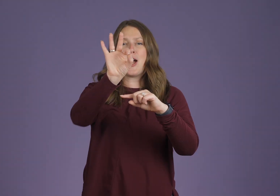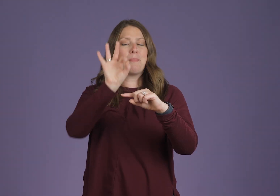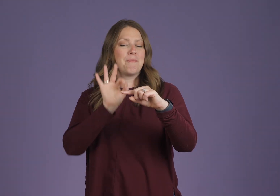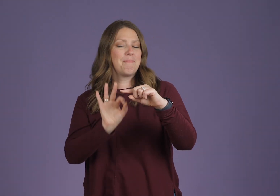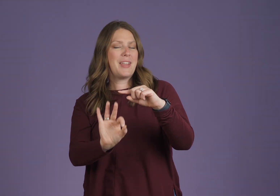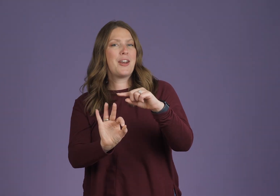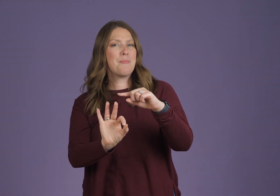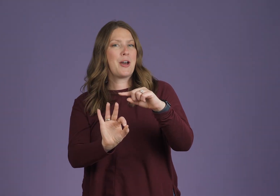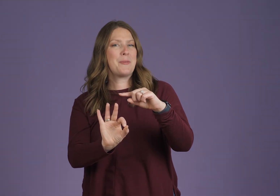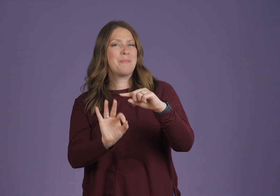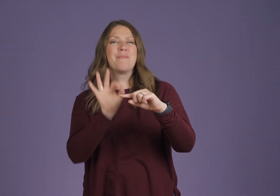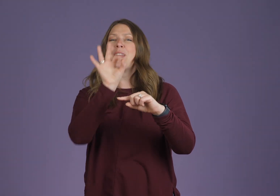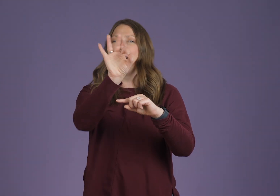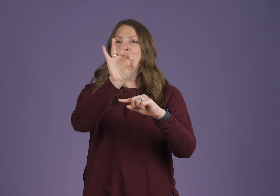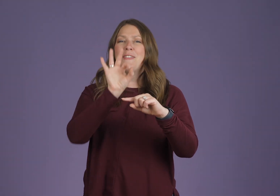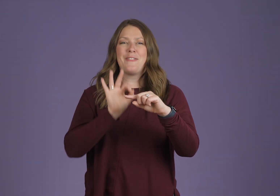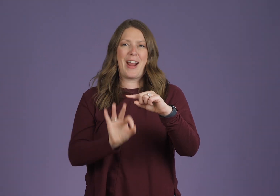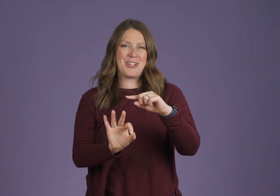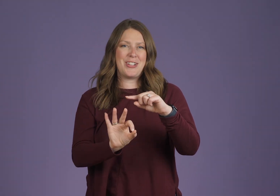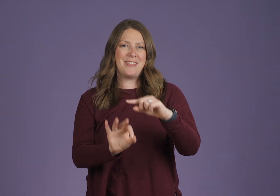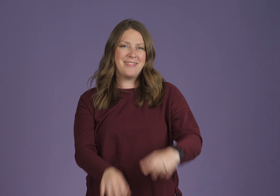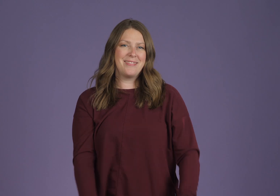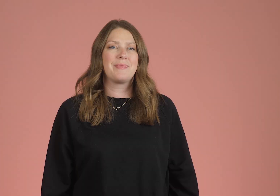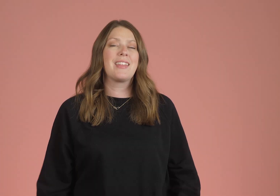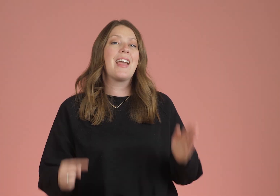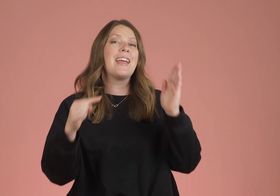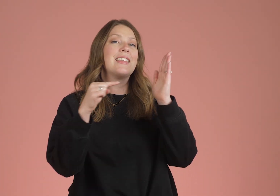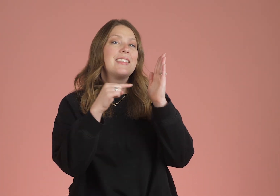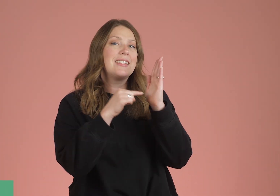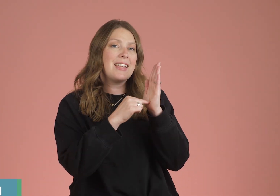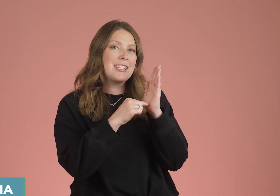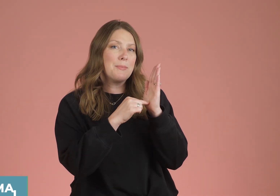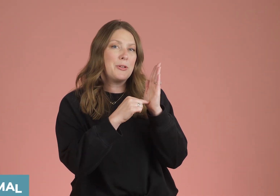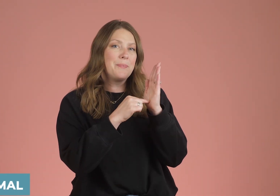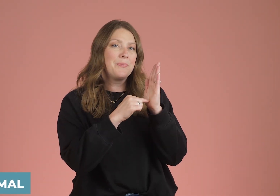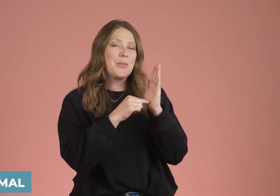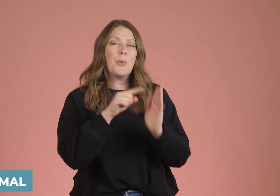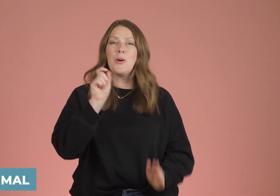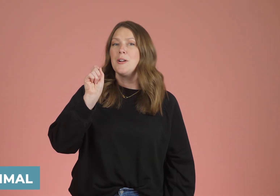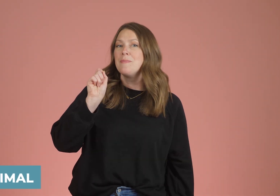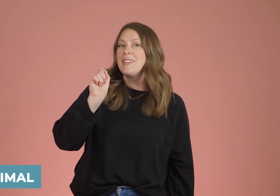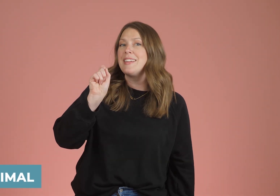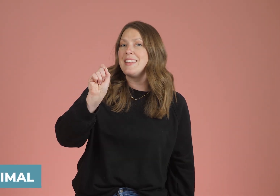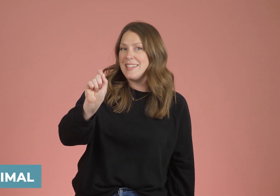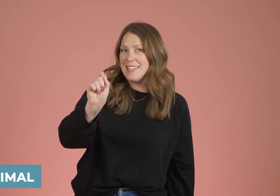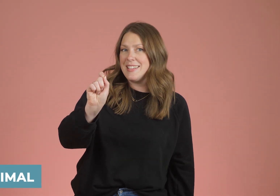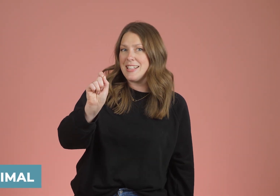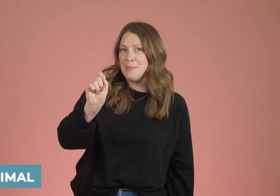top and on bottom. Fraction. Decimal, or decimal.